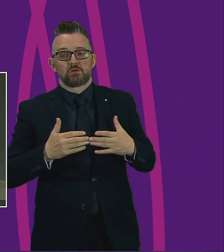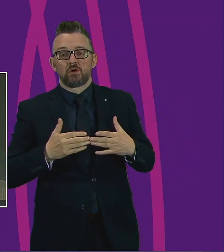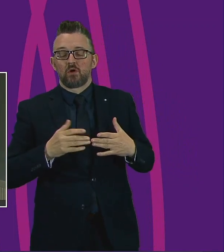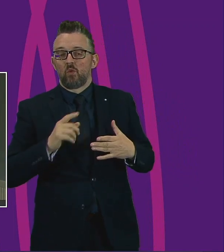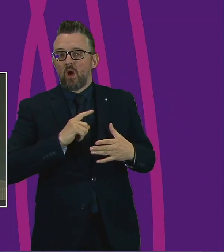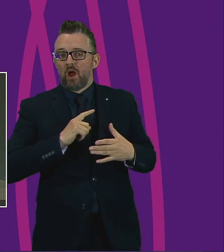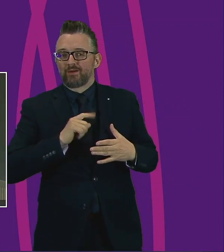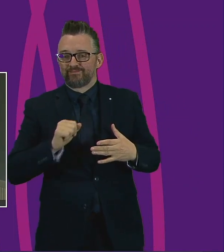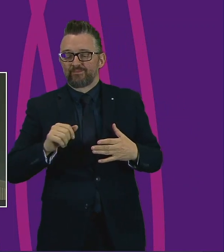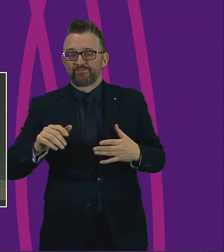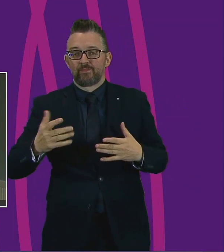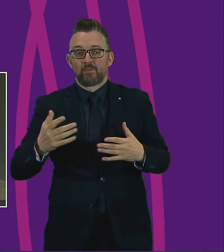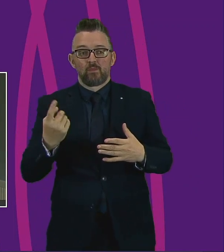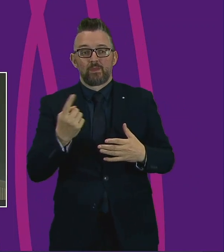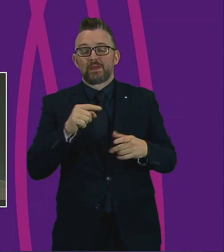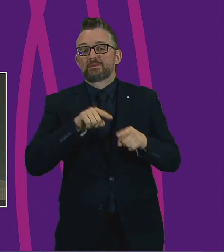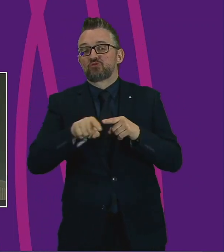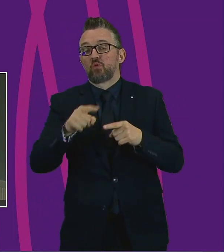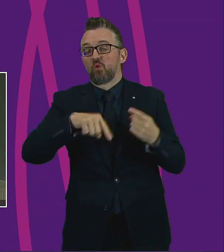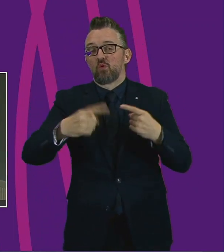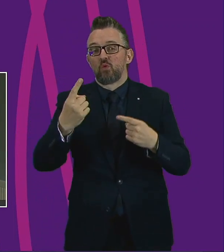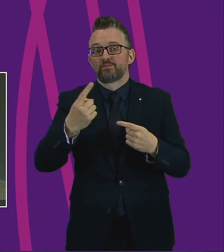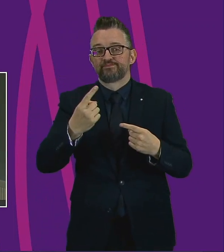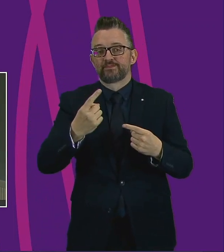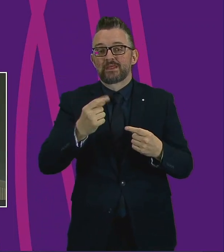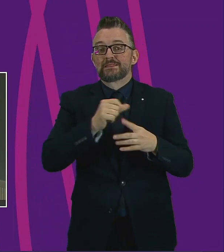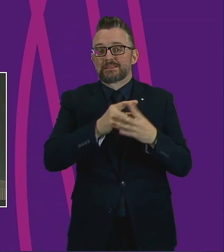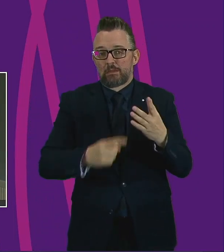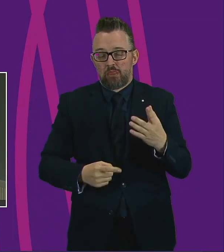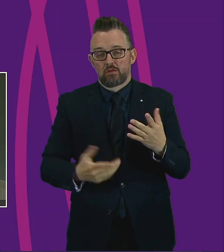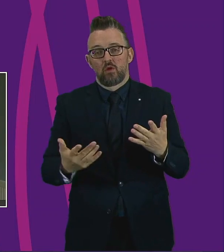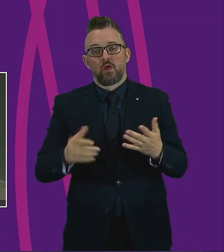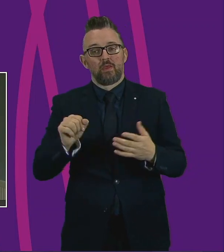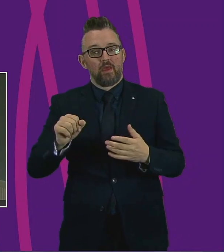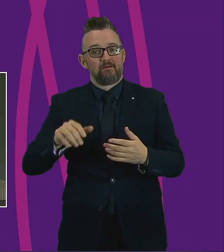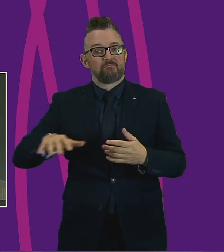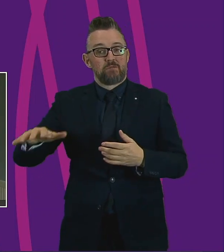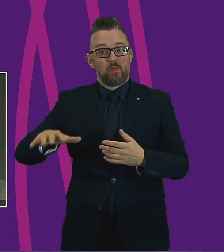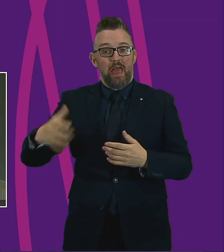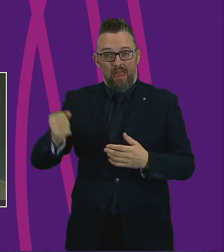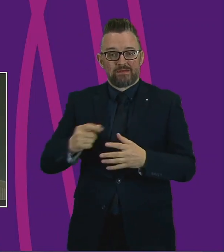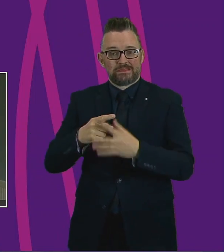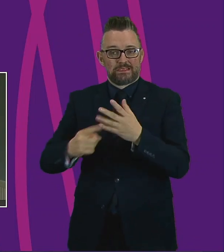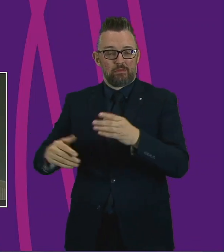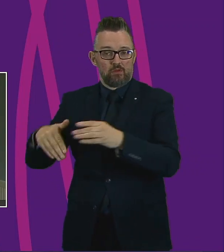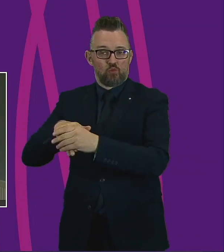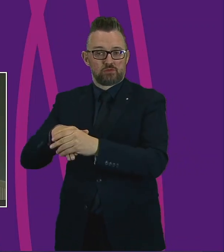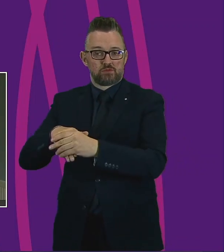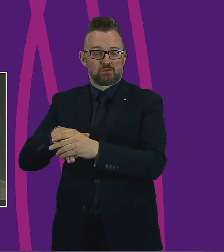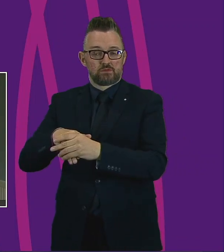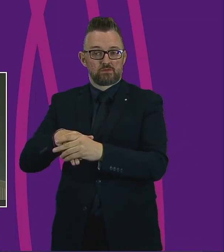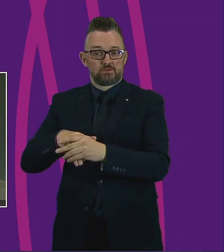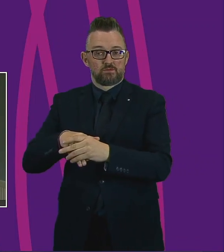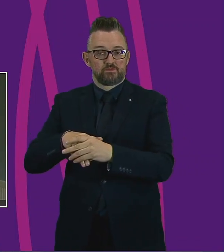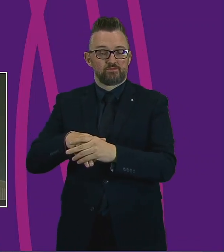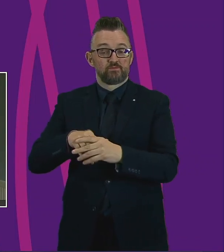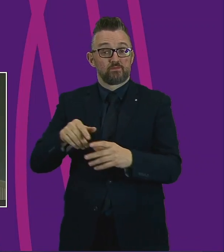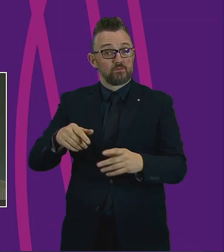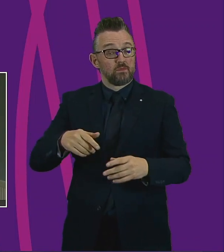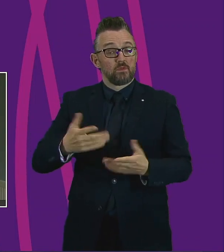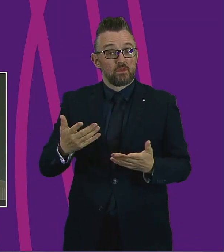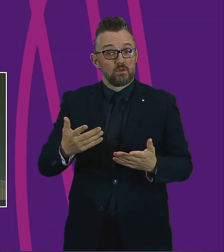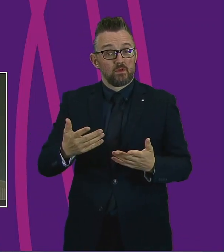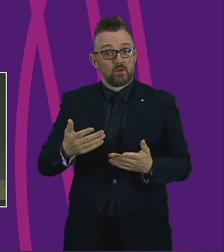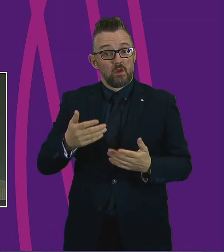who are disabled or have disabled members of their family. How are we going to get more